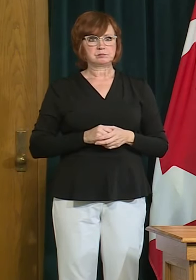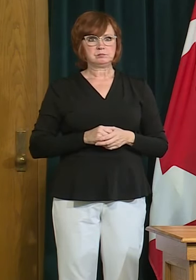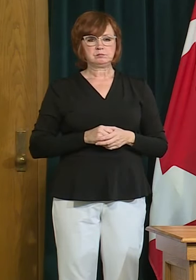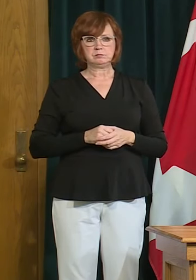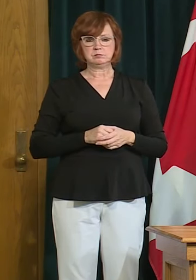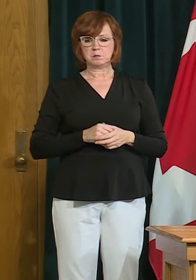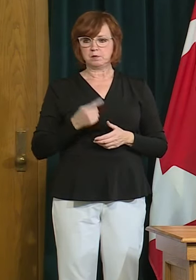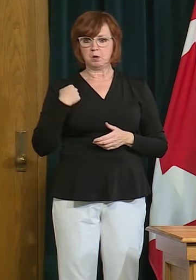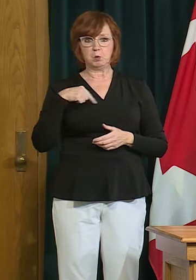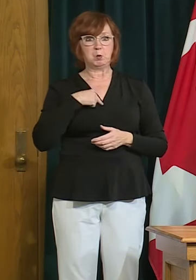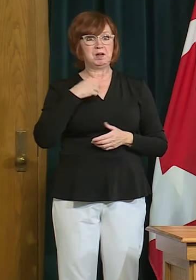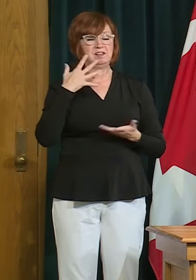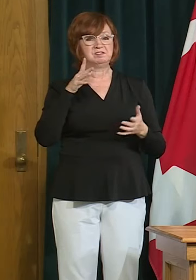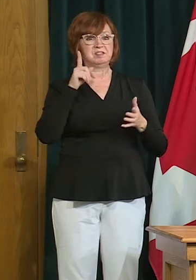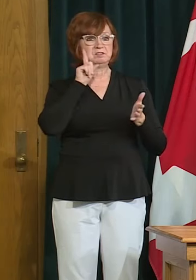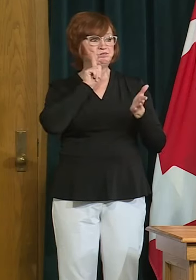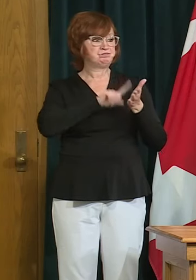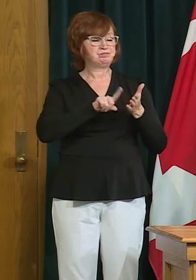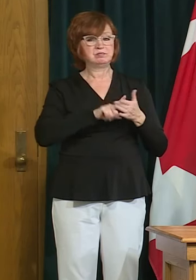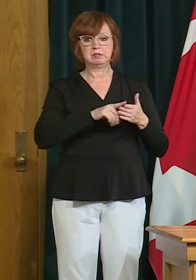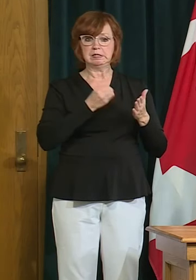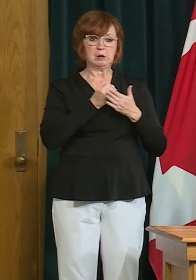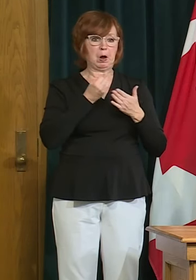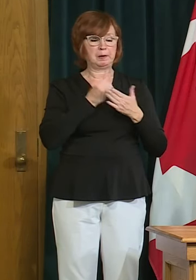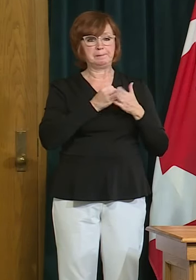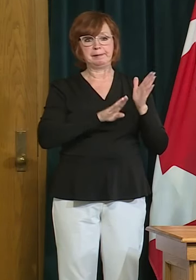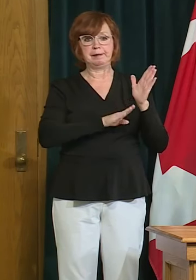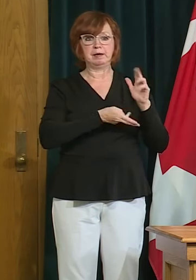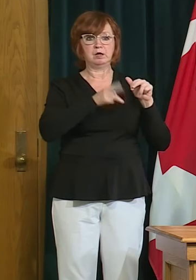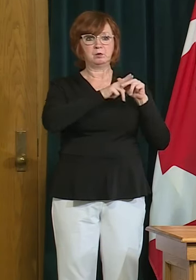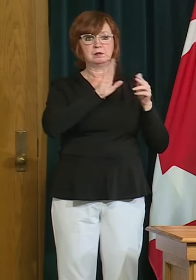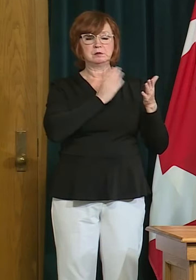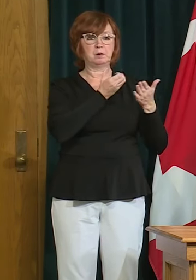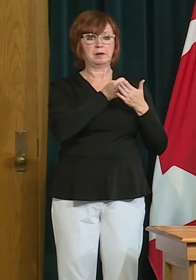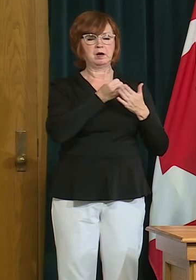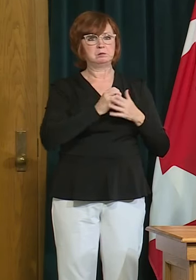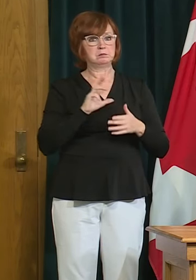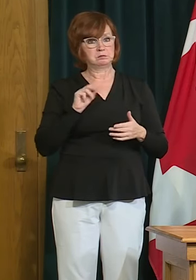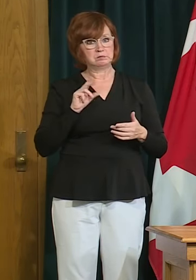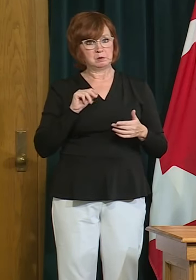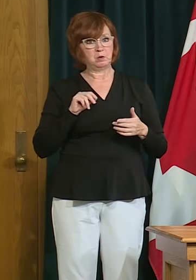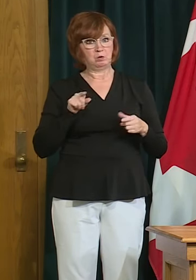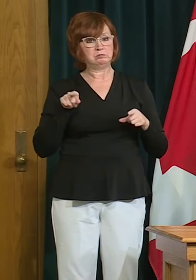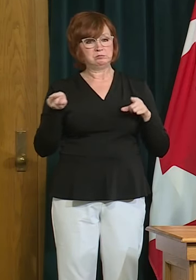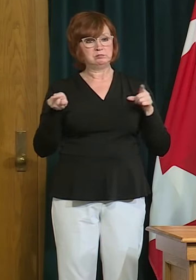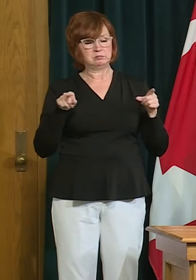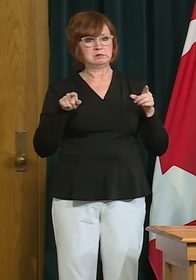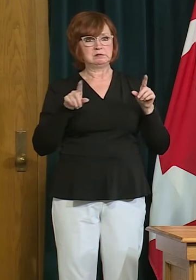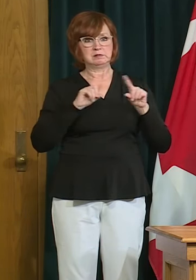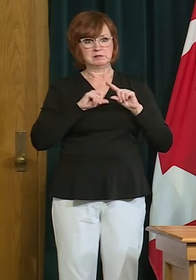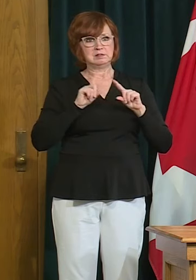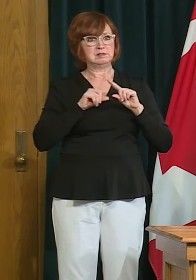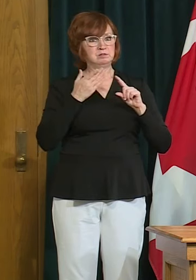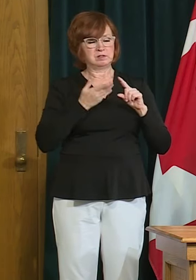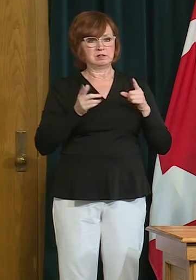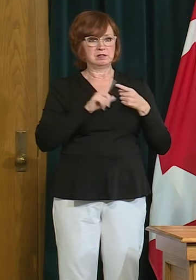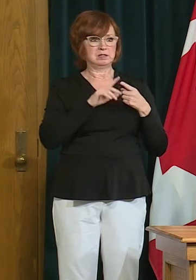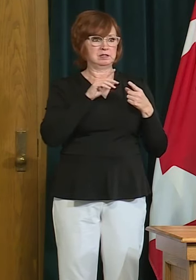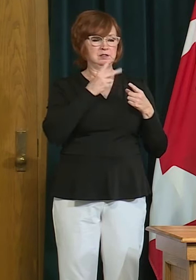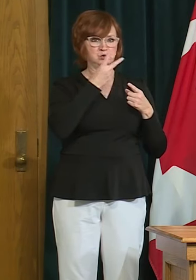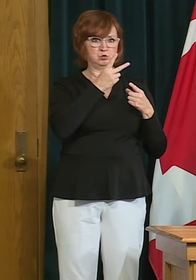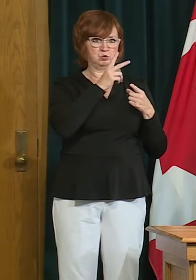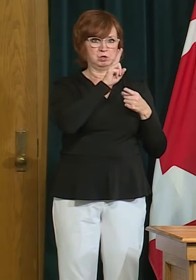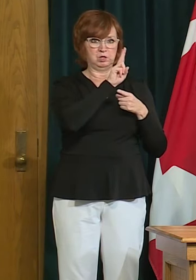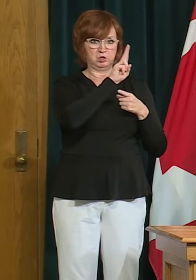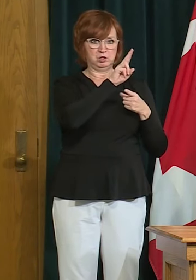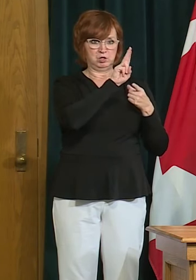economy but it's also focused on advancing uh the the knowledge-based institutes that we have at our two universities saskatchewan polytechnic as